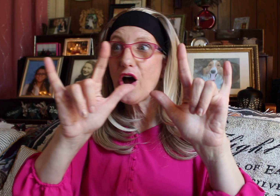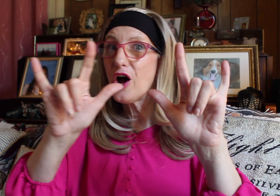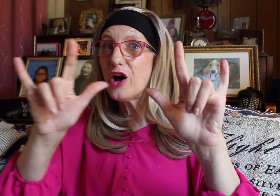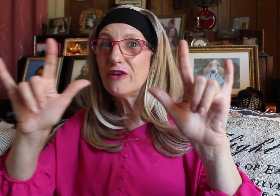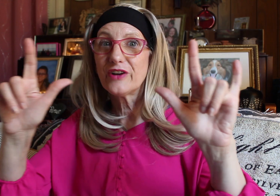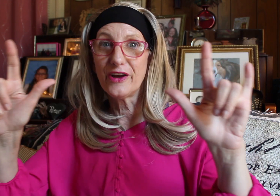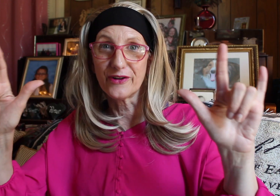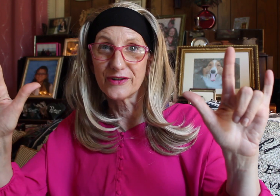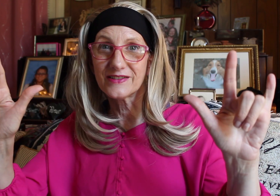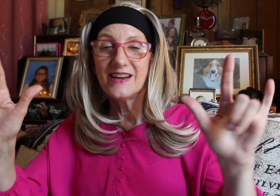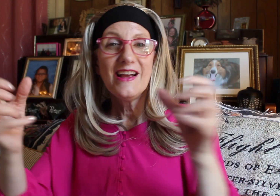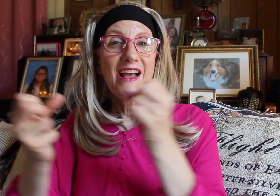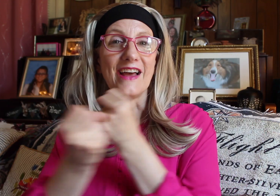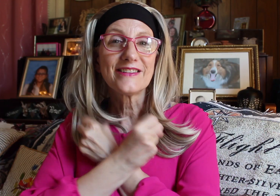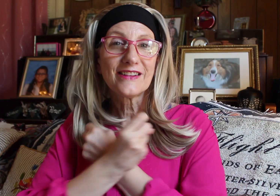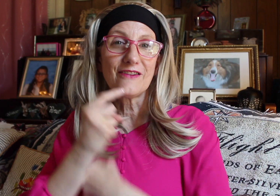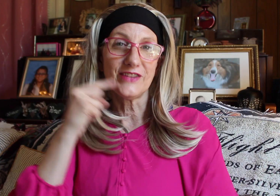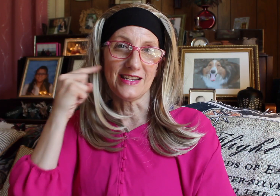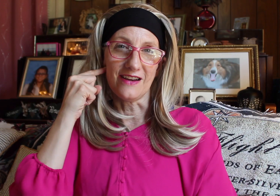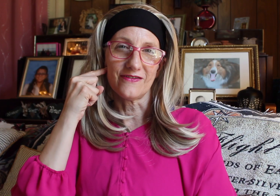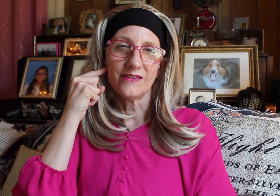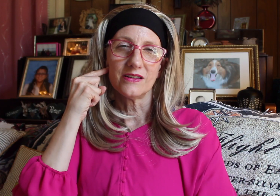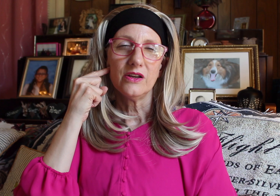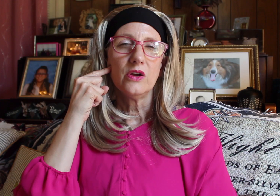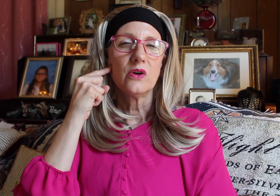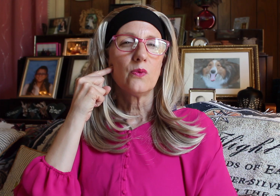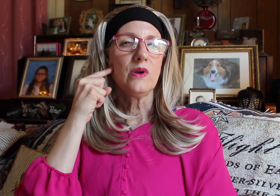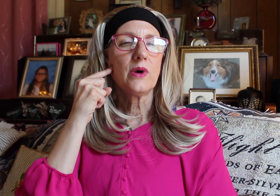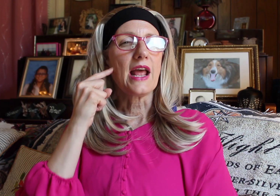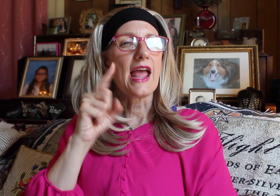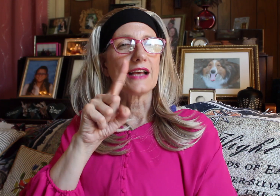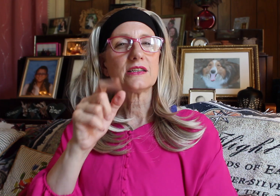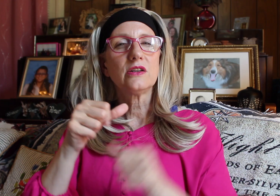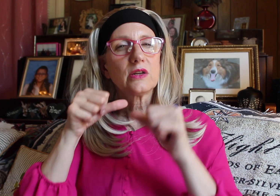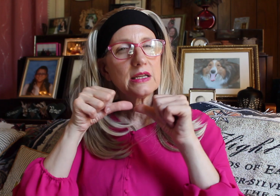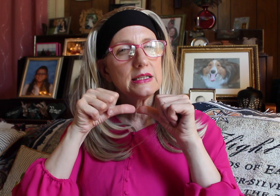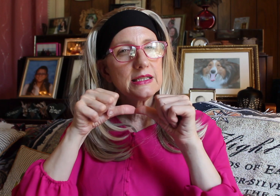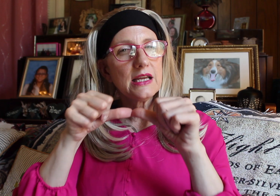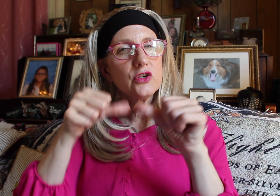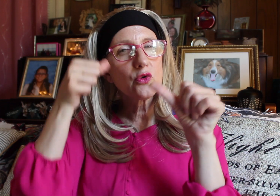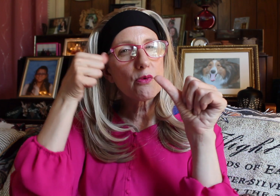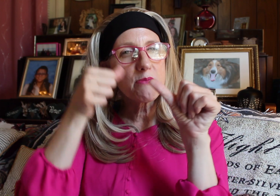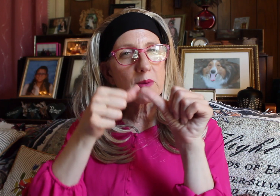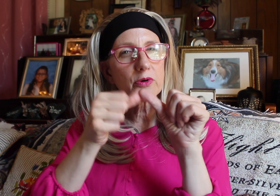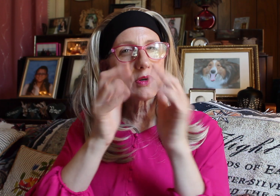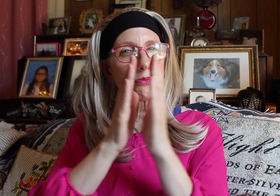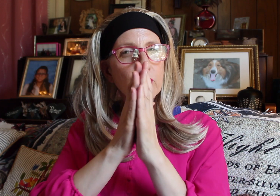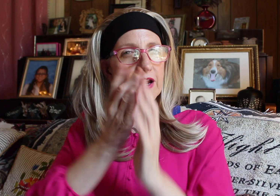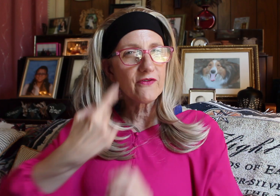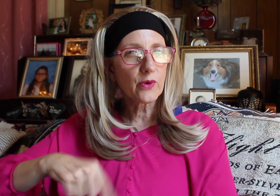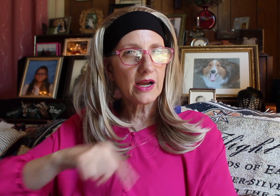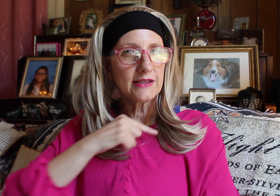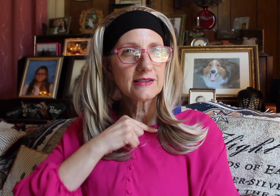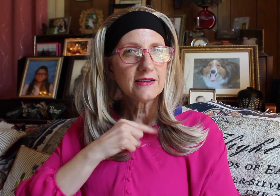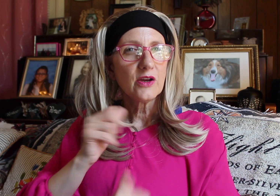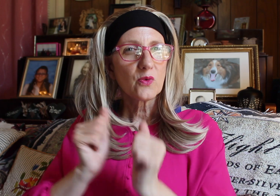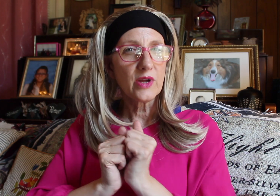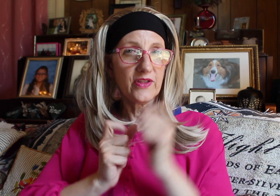others and to love the deaf. We want to ask you to continue to remember to pray for us with